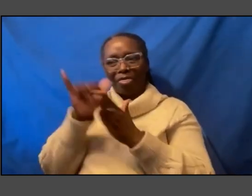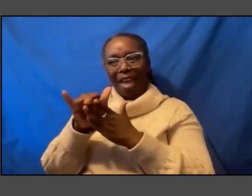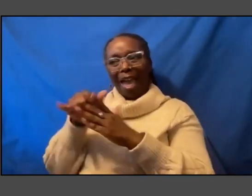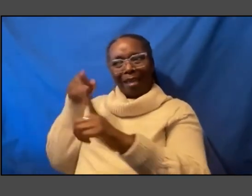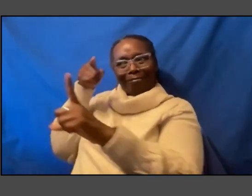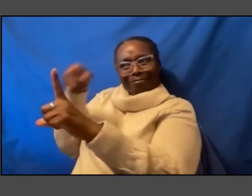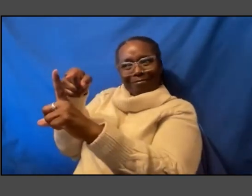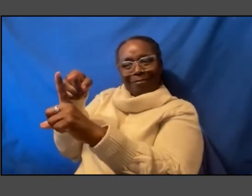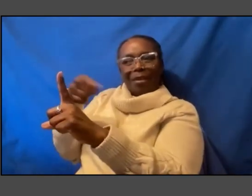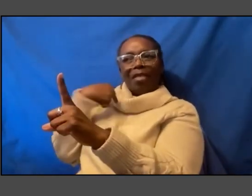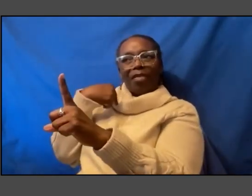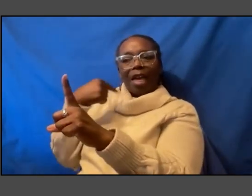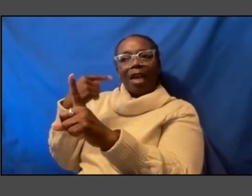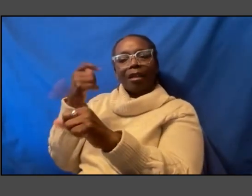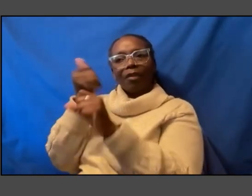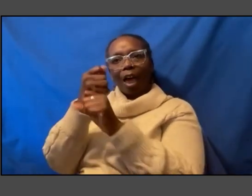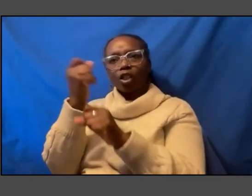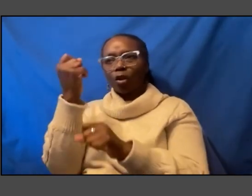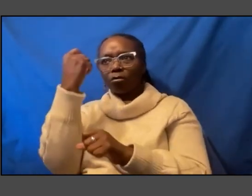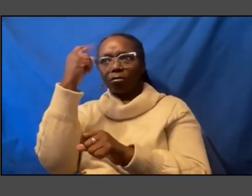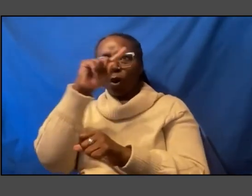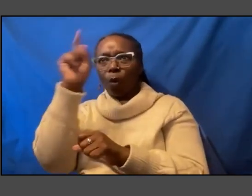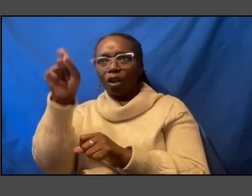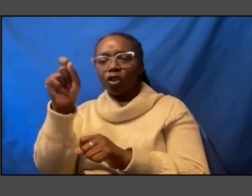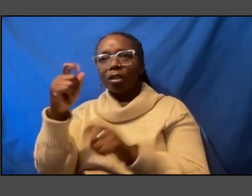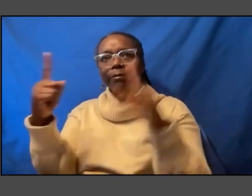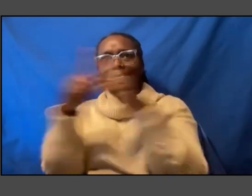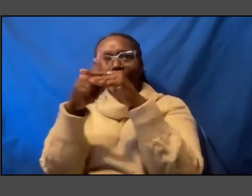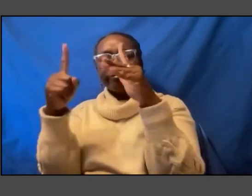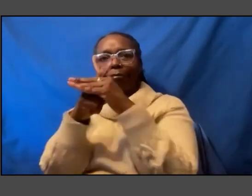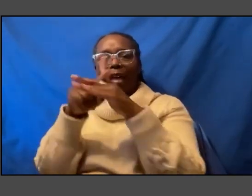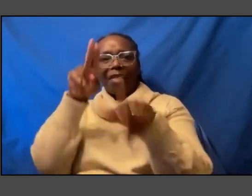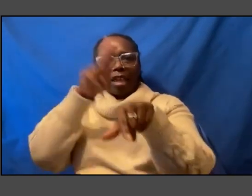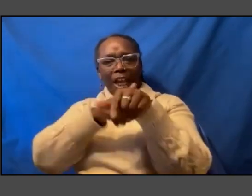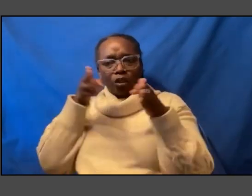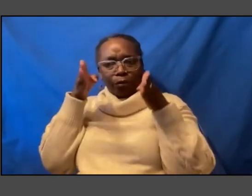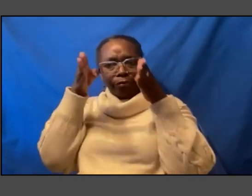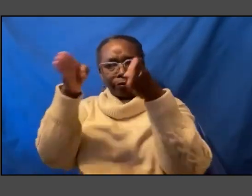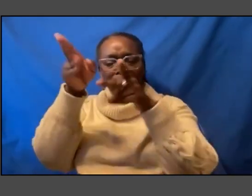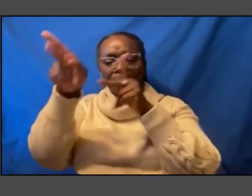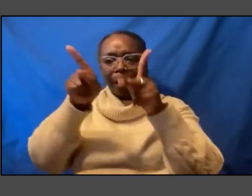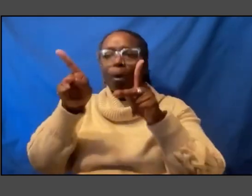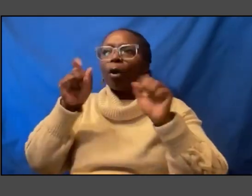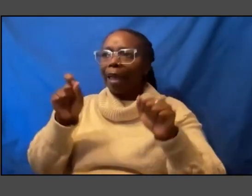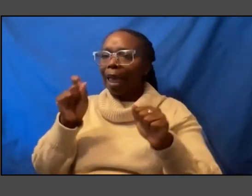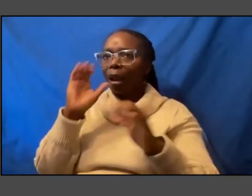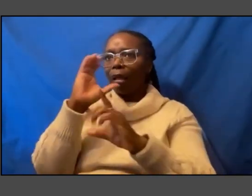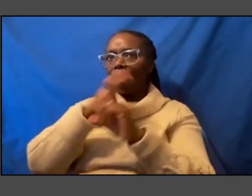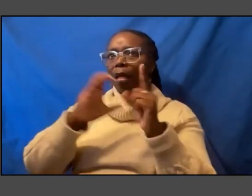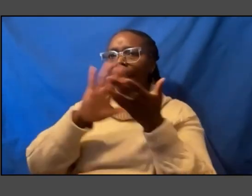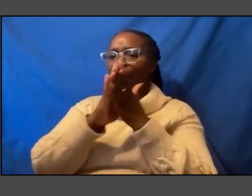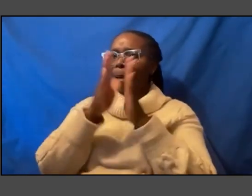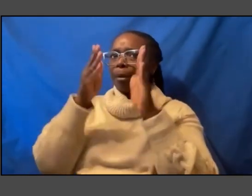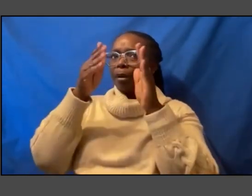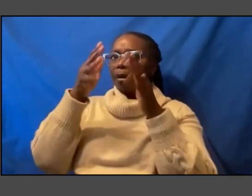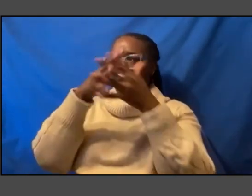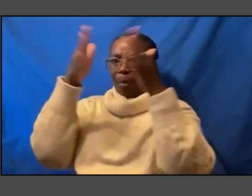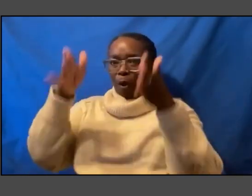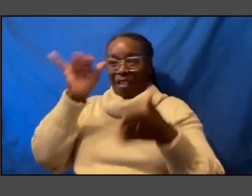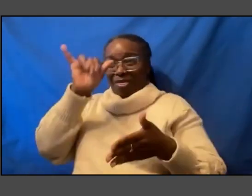that on the national mall gives everybody the opportunity to explore what it means to be an American through that lens when I look around the